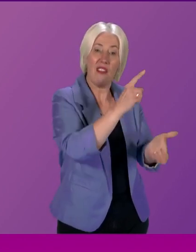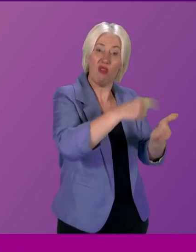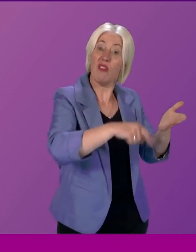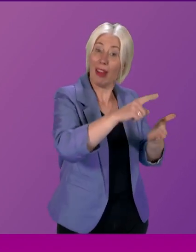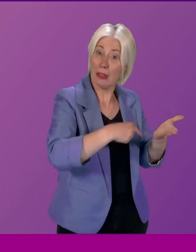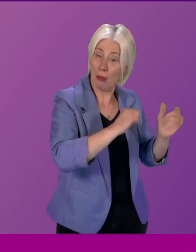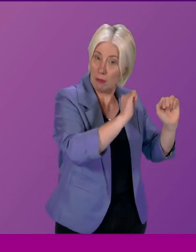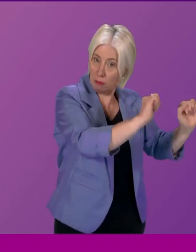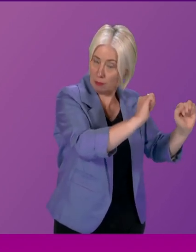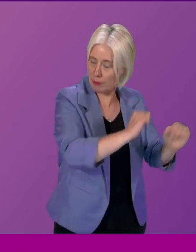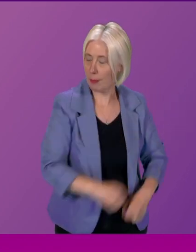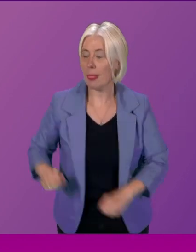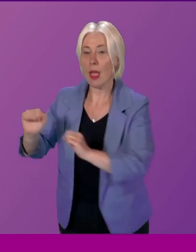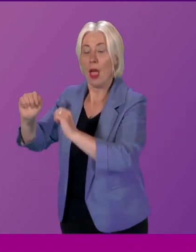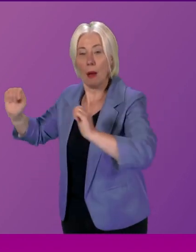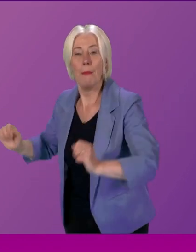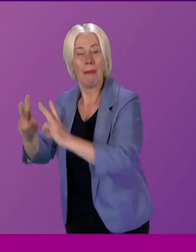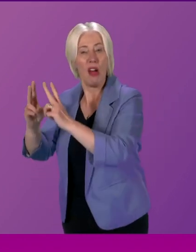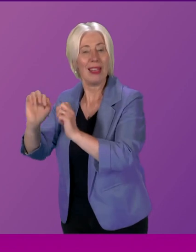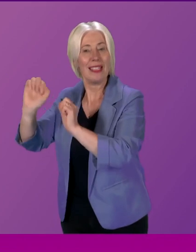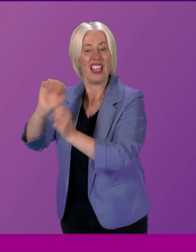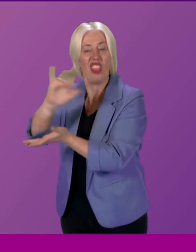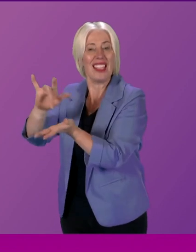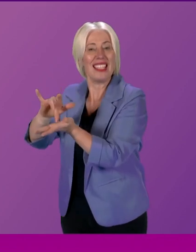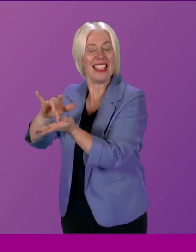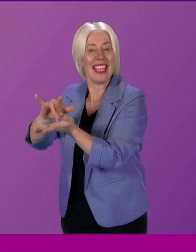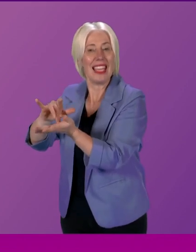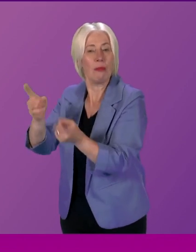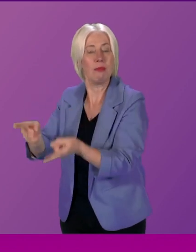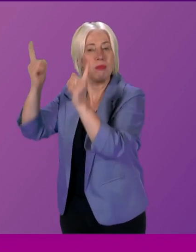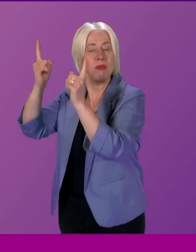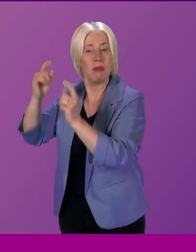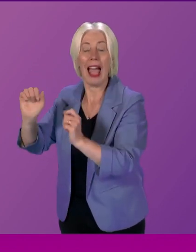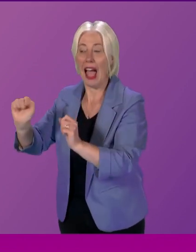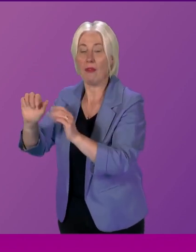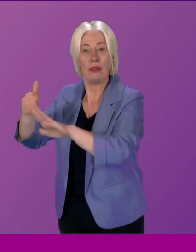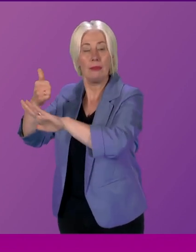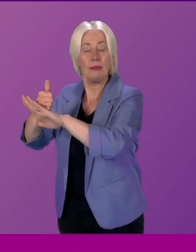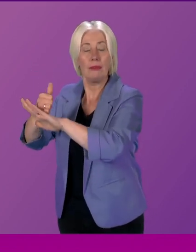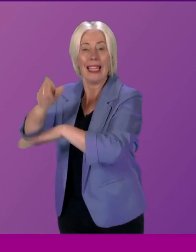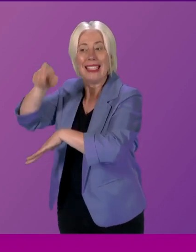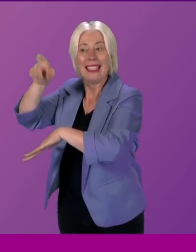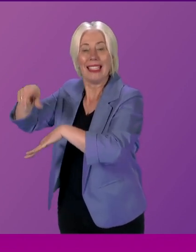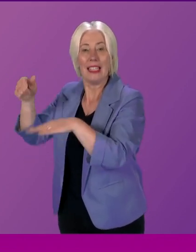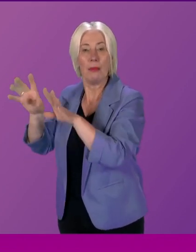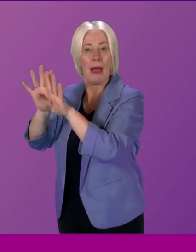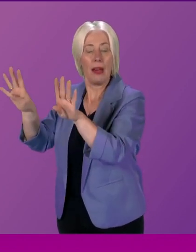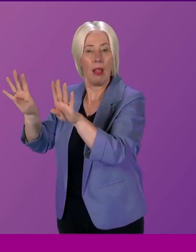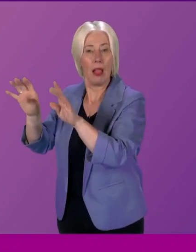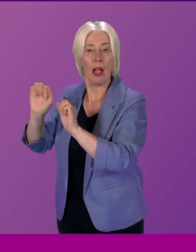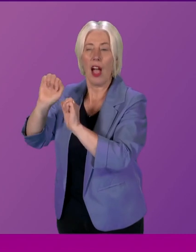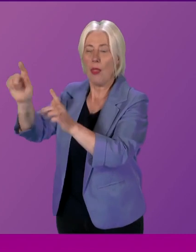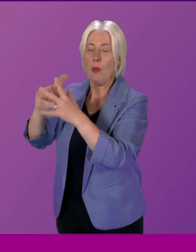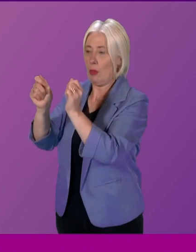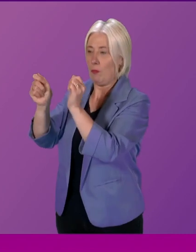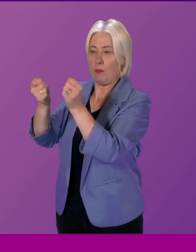the government, the city authority there has set up a citizens' panel. They will correct, I think, their practice,